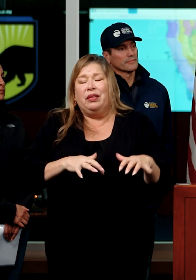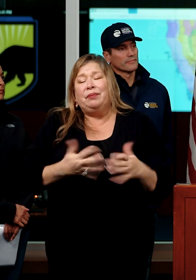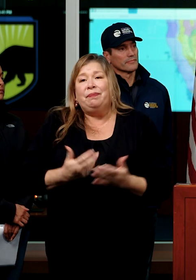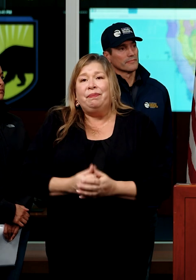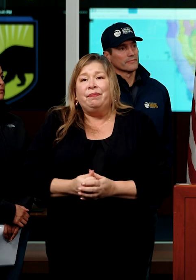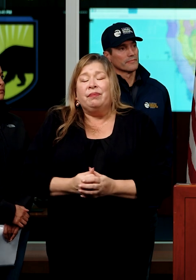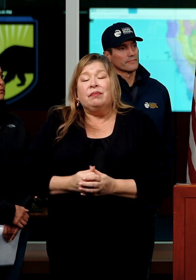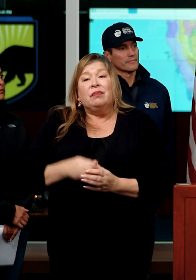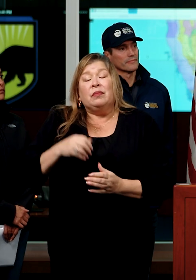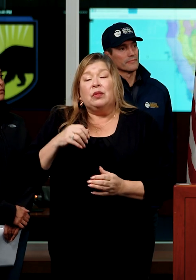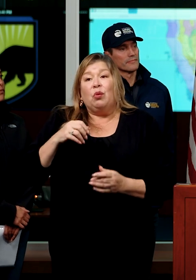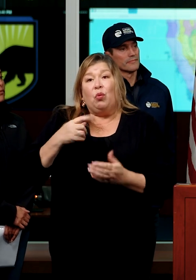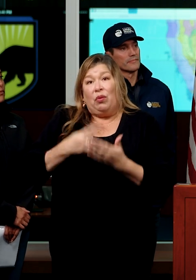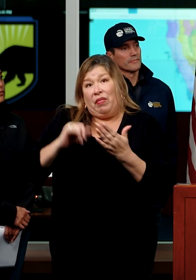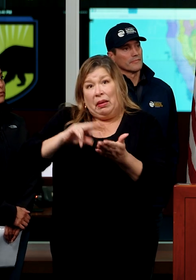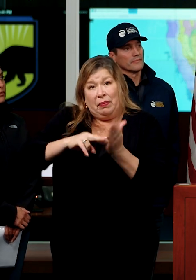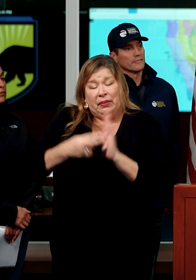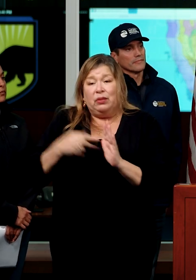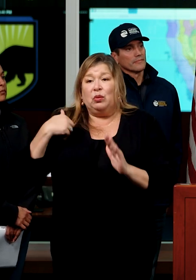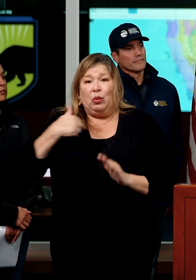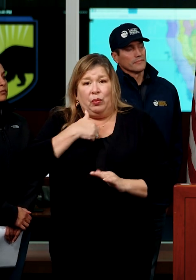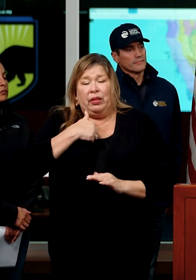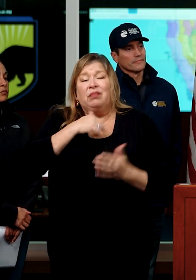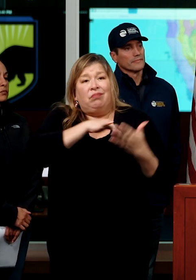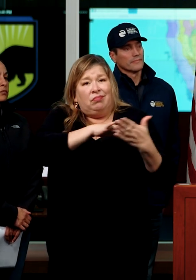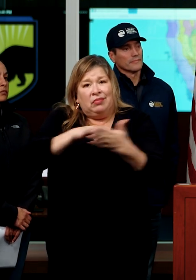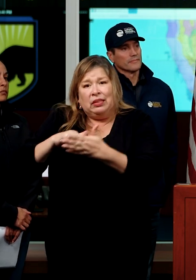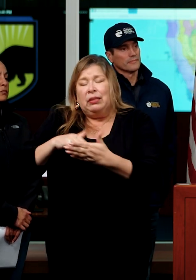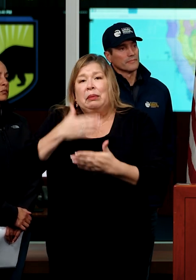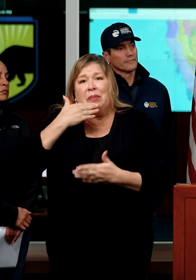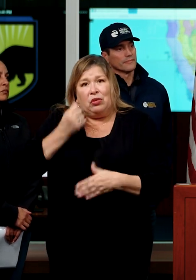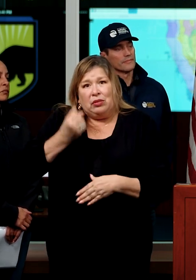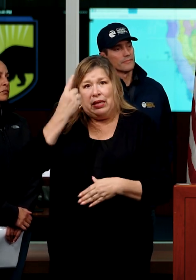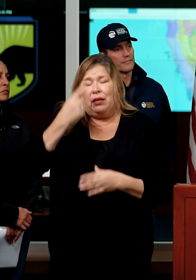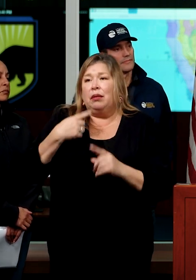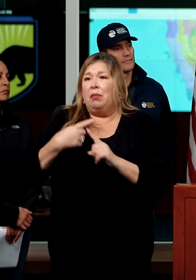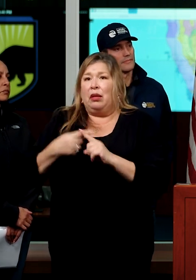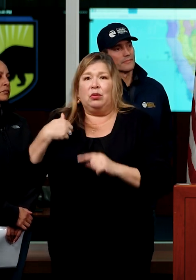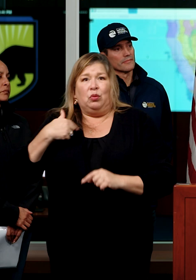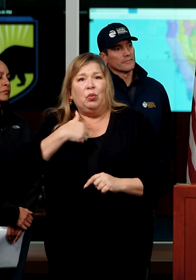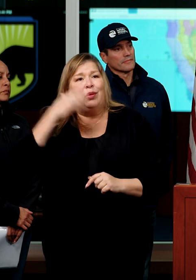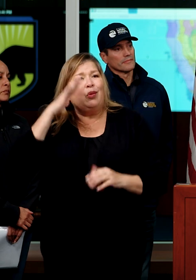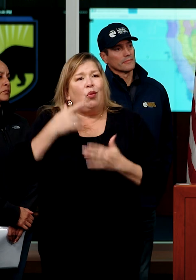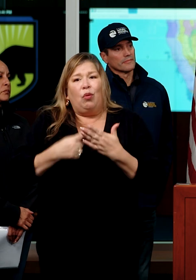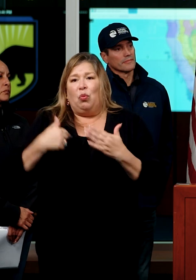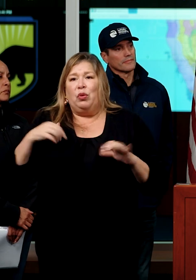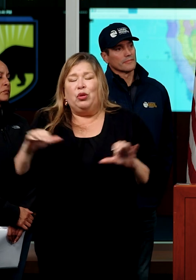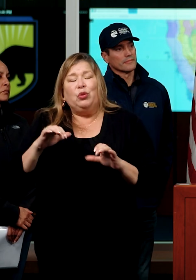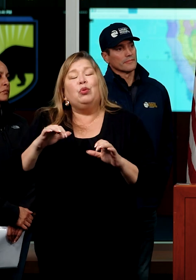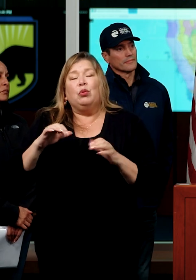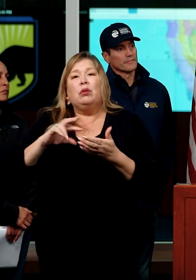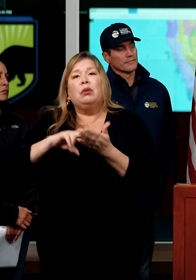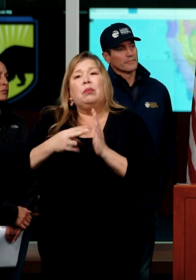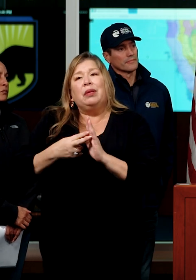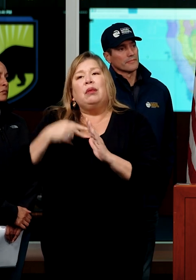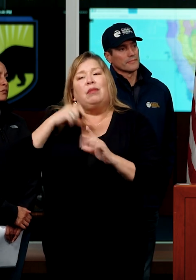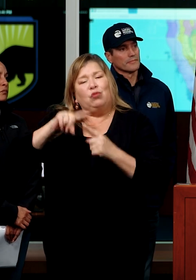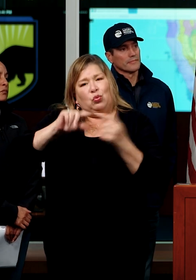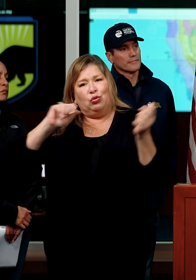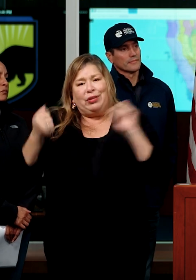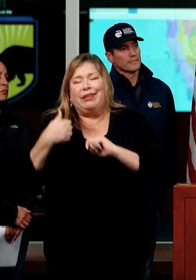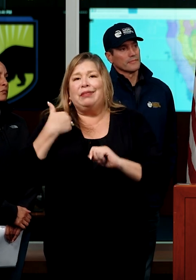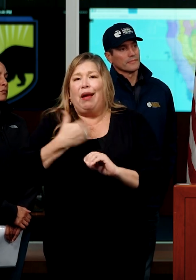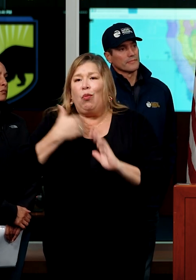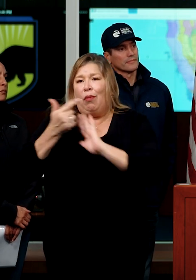of this, not only in terms of our deeper understanding and our consciousness as it relates to our live realities, but also in terms of policy making, we're moving